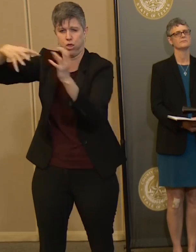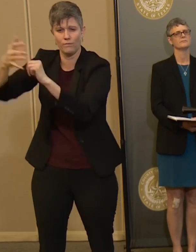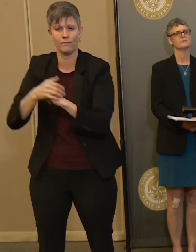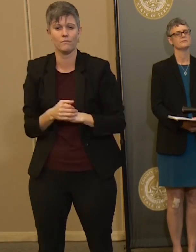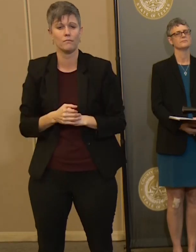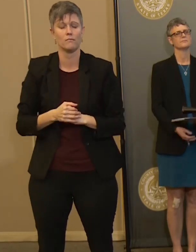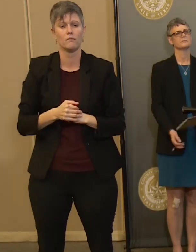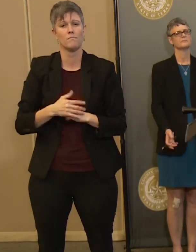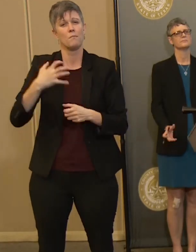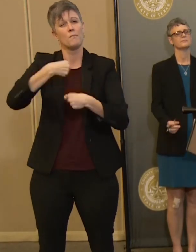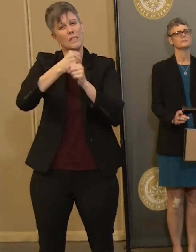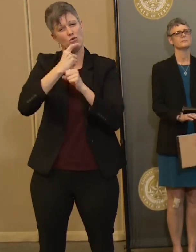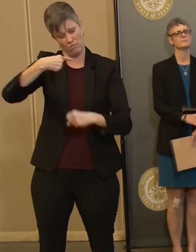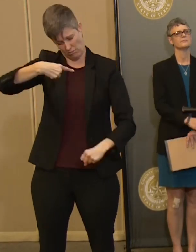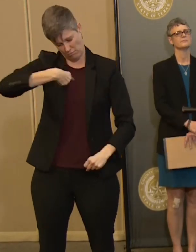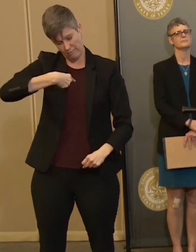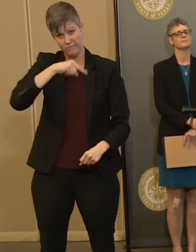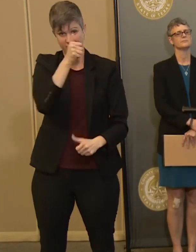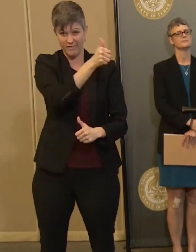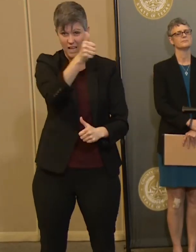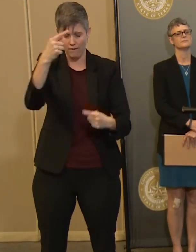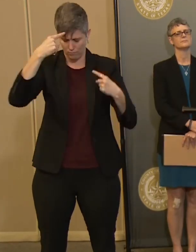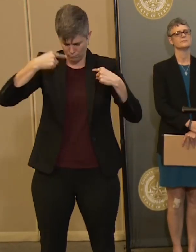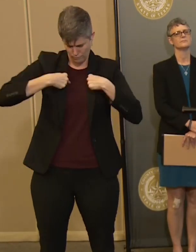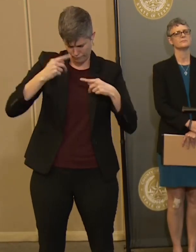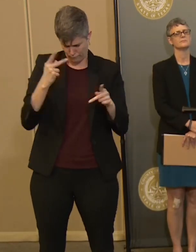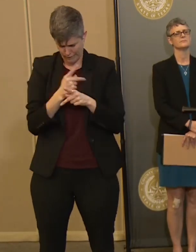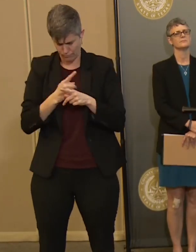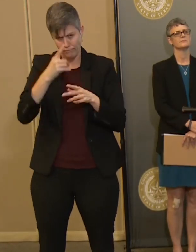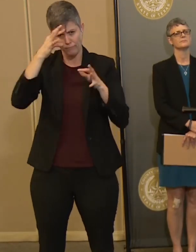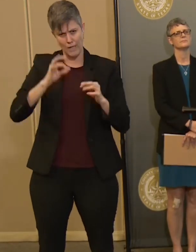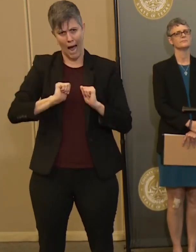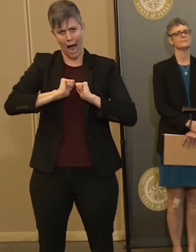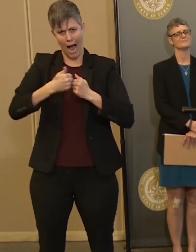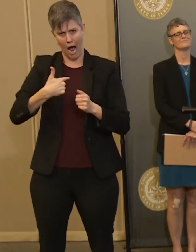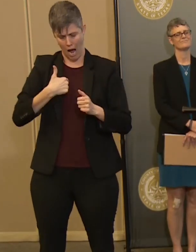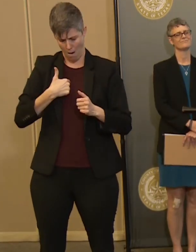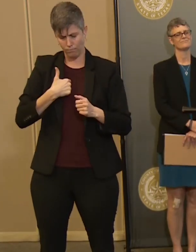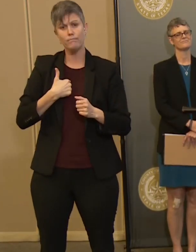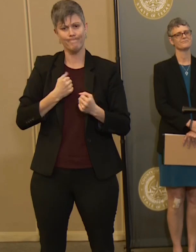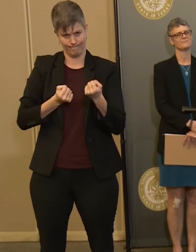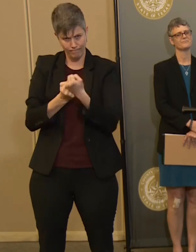what's going to be happening in our community over the coming weeks.